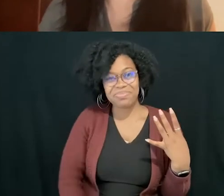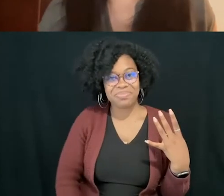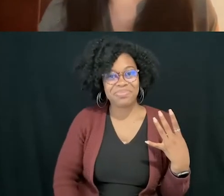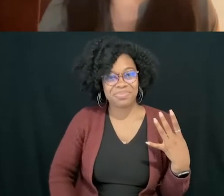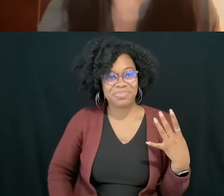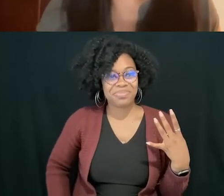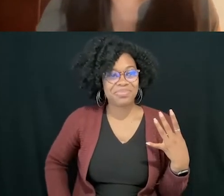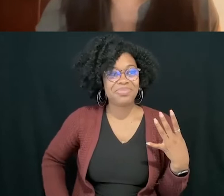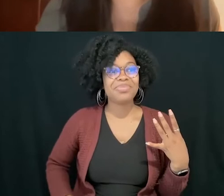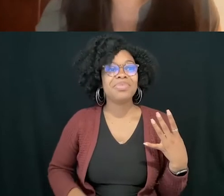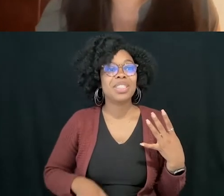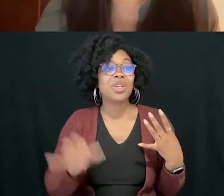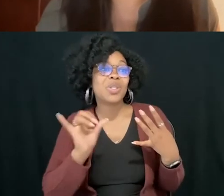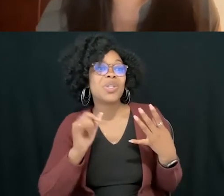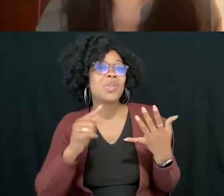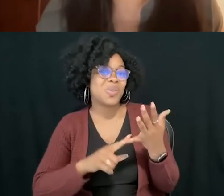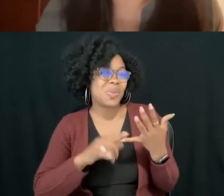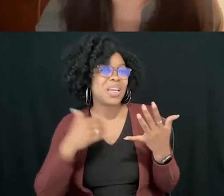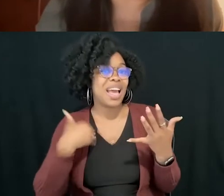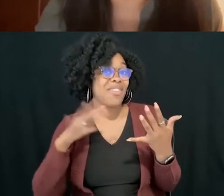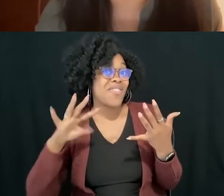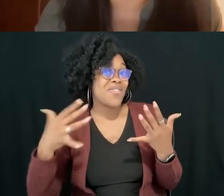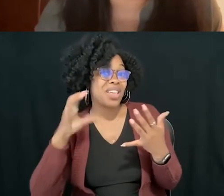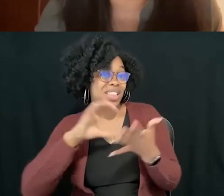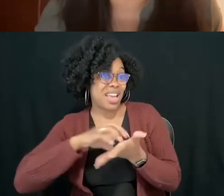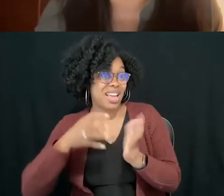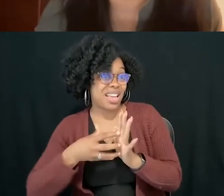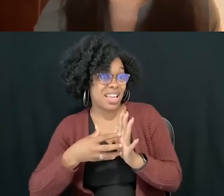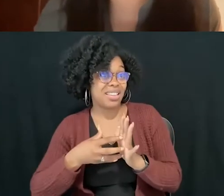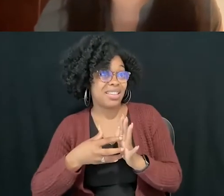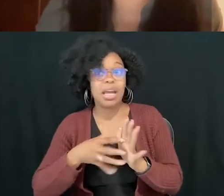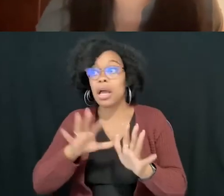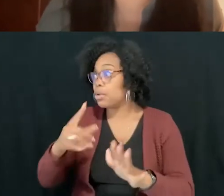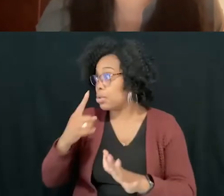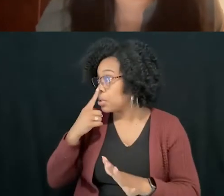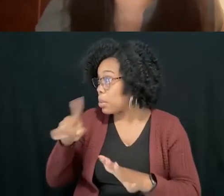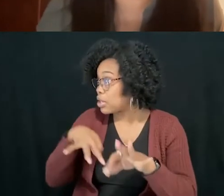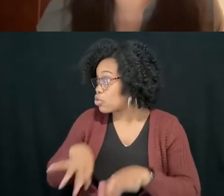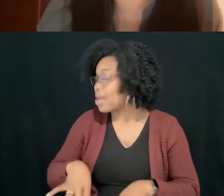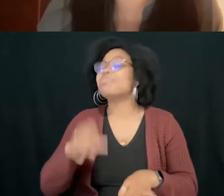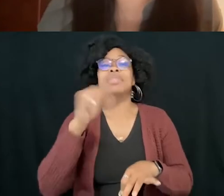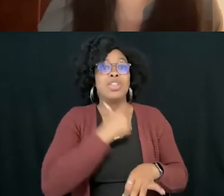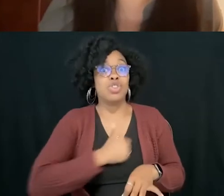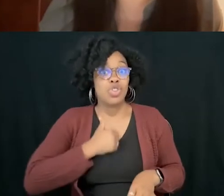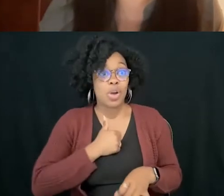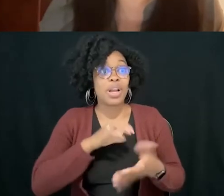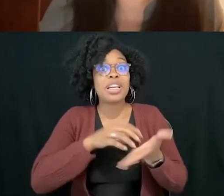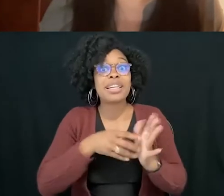And there's also a fifth. Can you also describe the cookies? Yes, sorry. So the cookies are these sugar cookies, and they